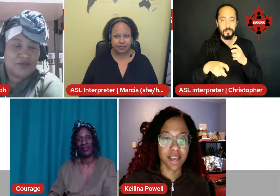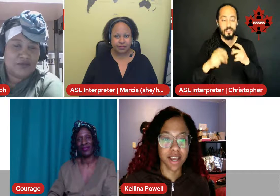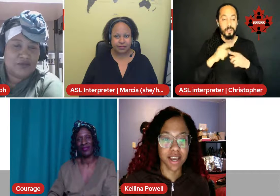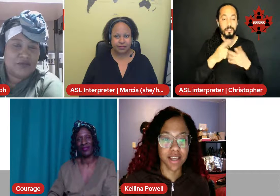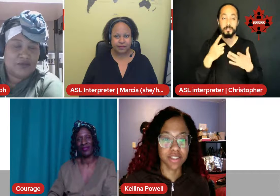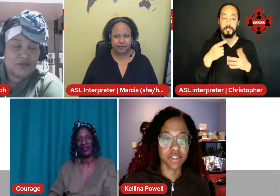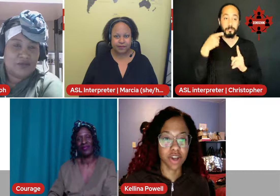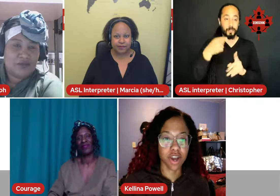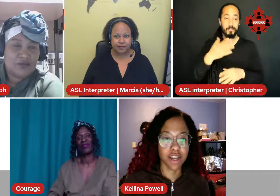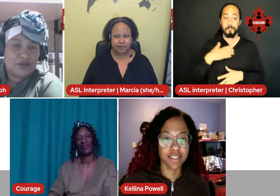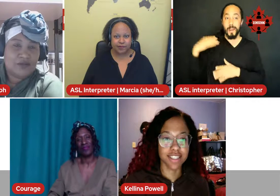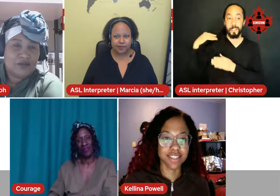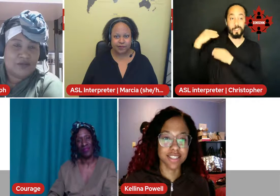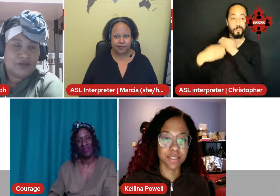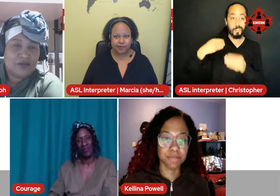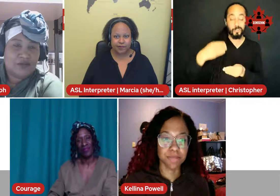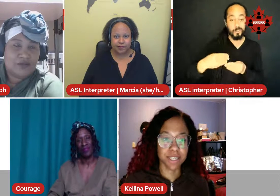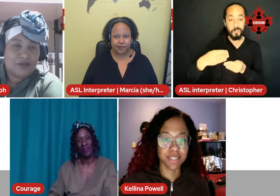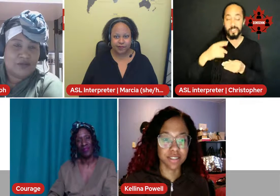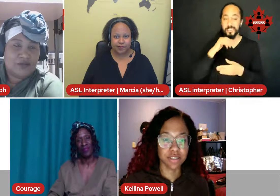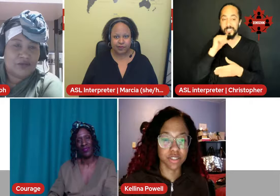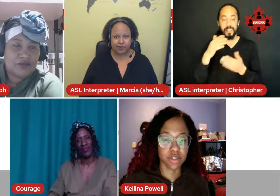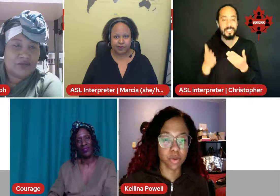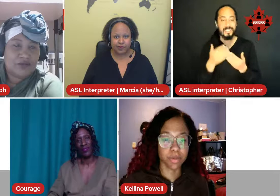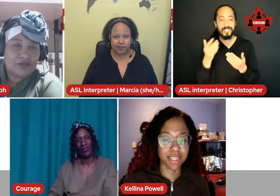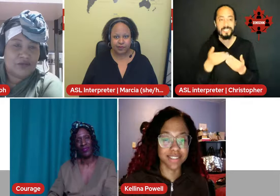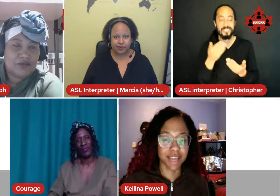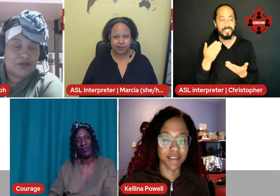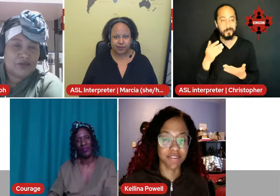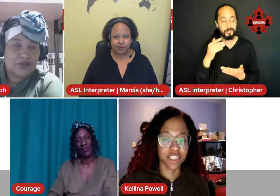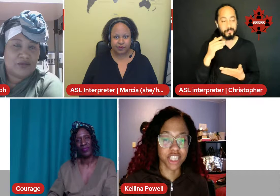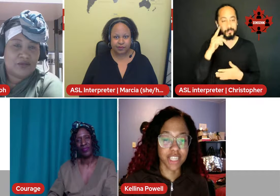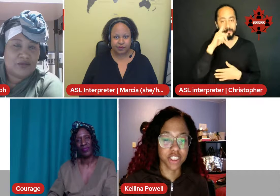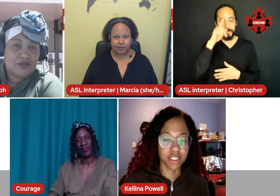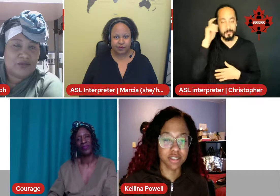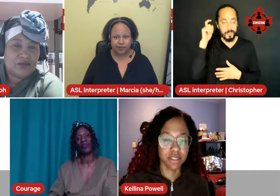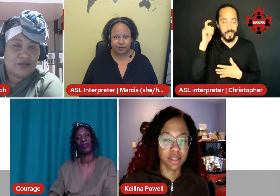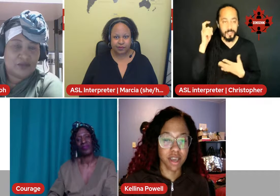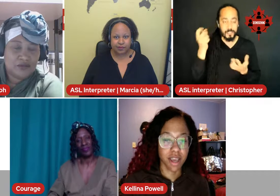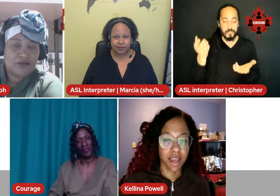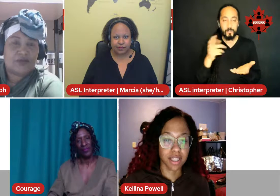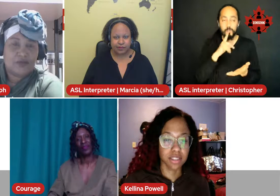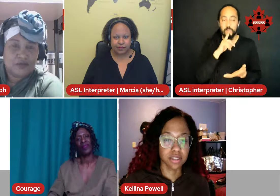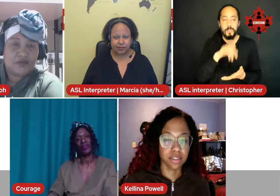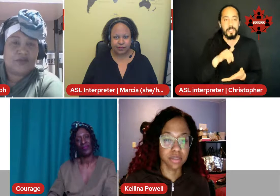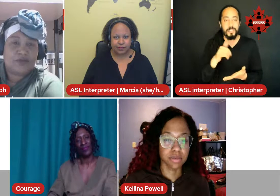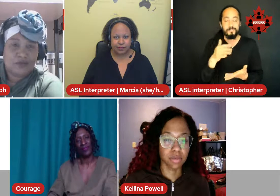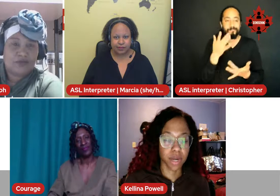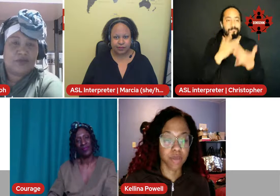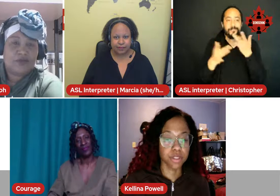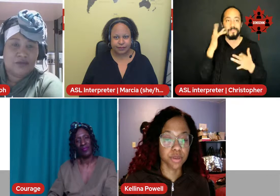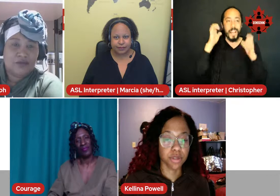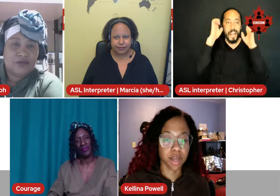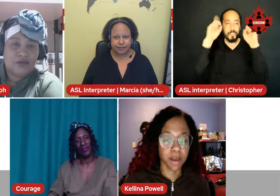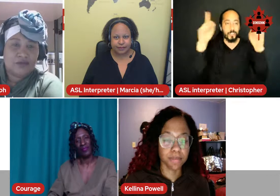It's not easy because there's so many lack of education. And when I was growing up,